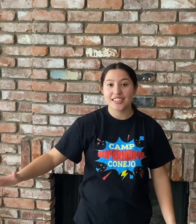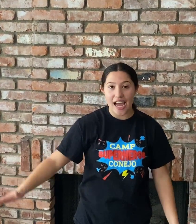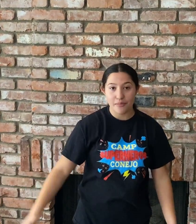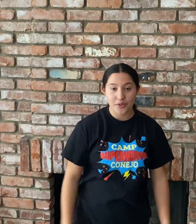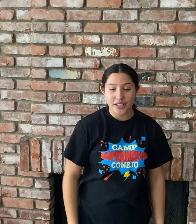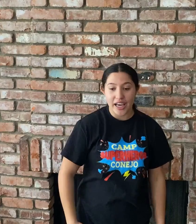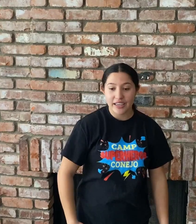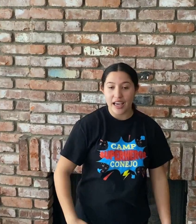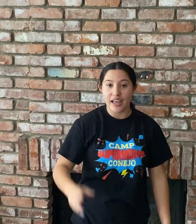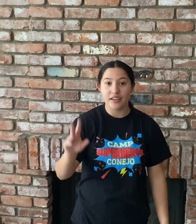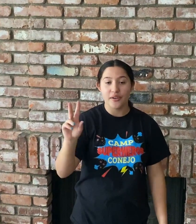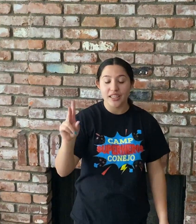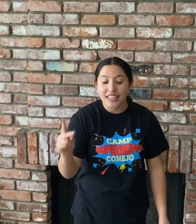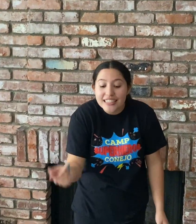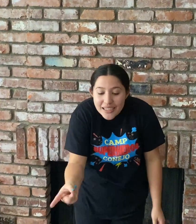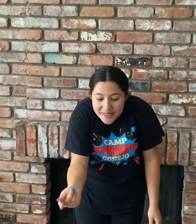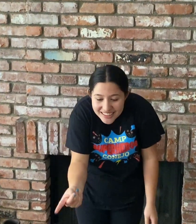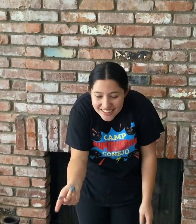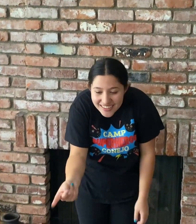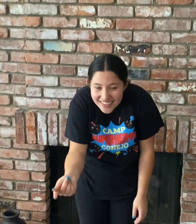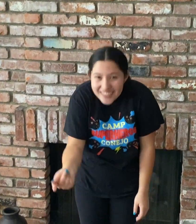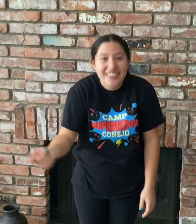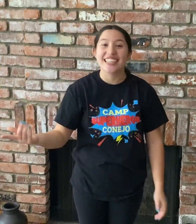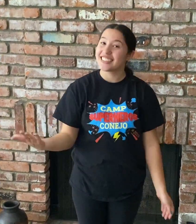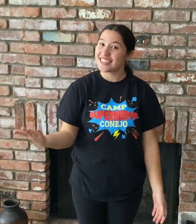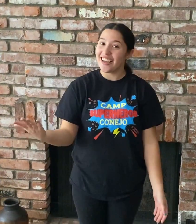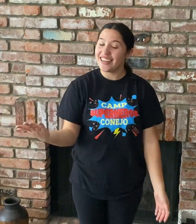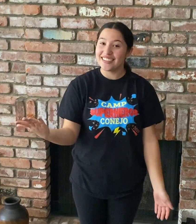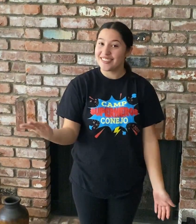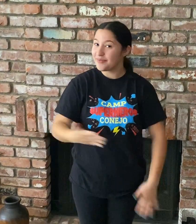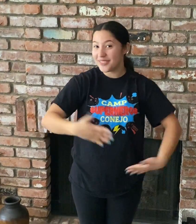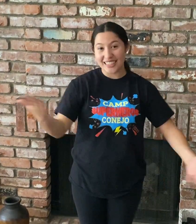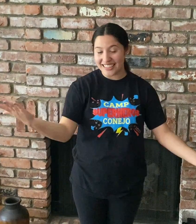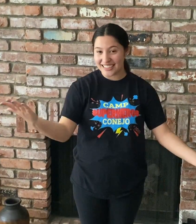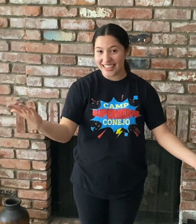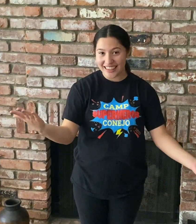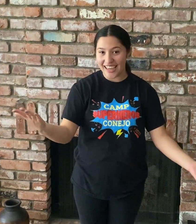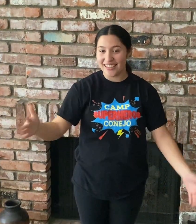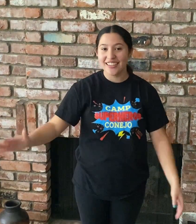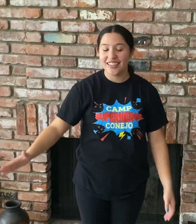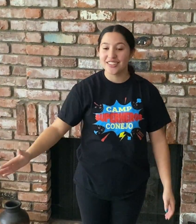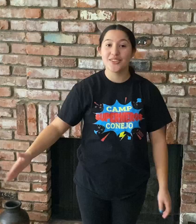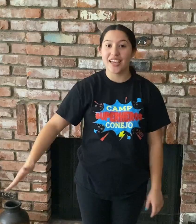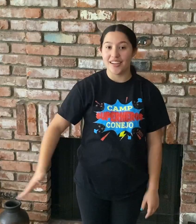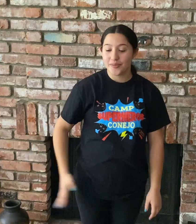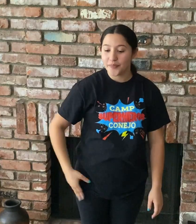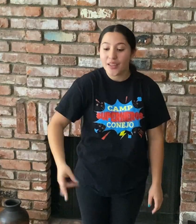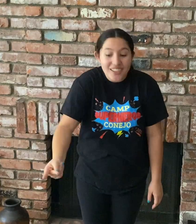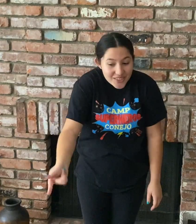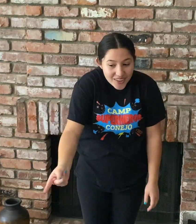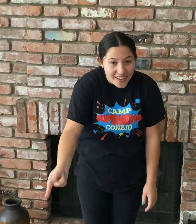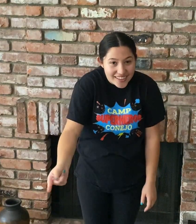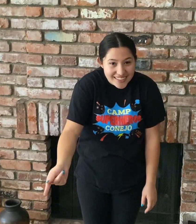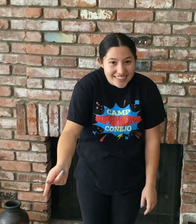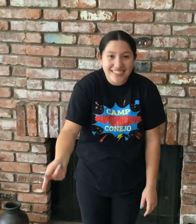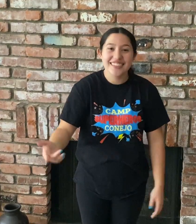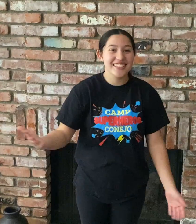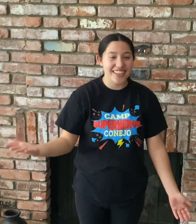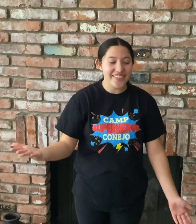going to tap your leg and go like this, come here dog. That's the sign. Easy like that. Let's do it again. Dog. So